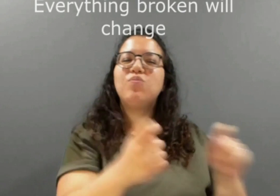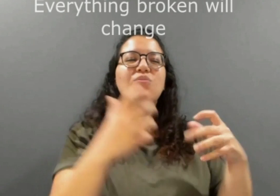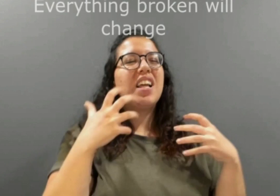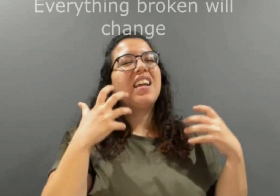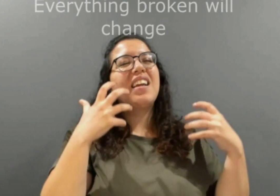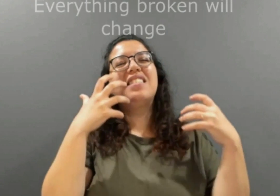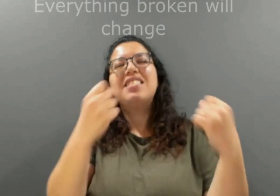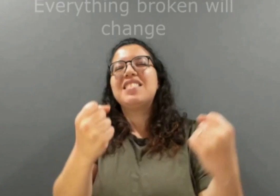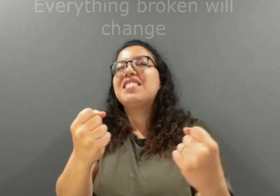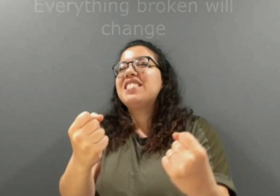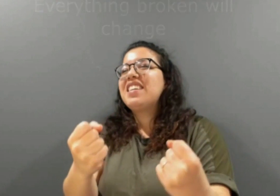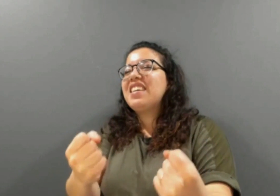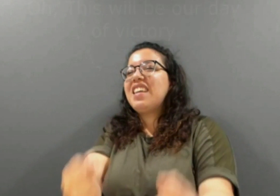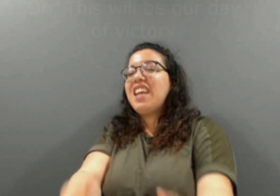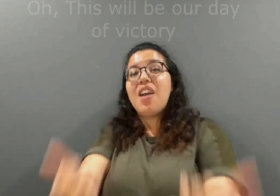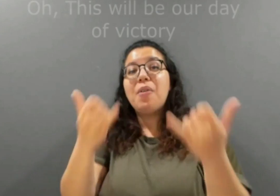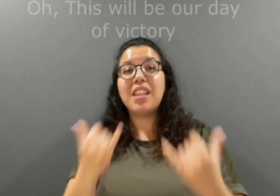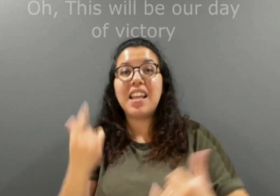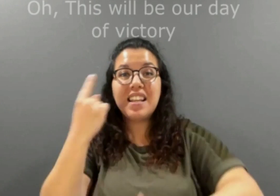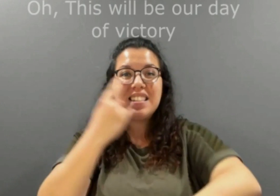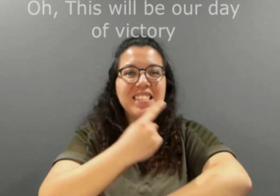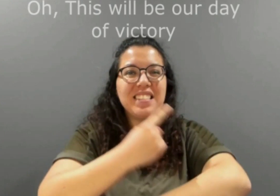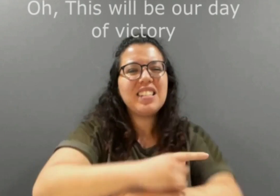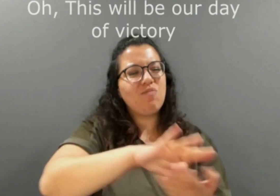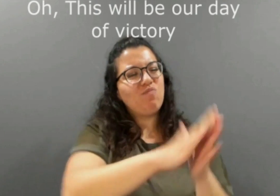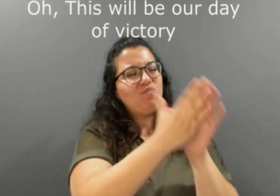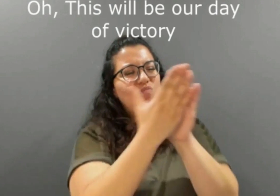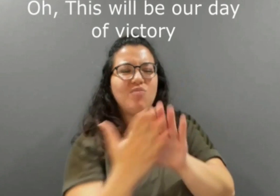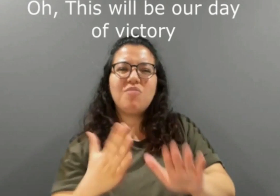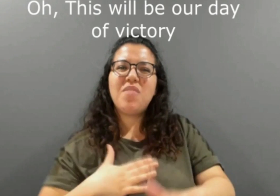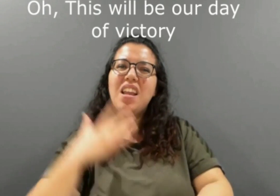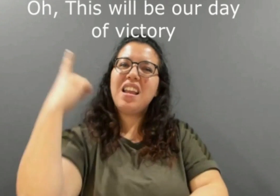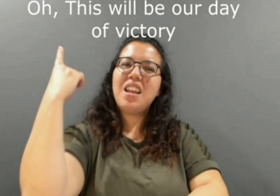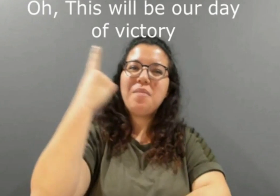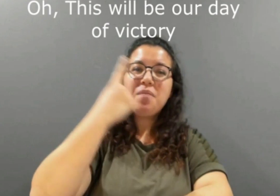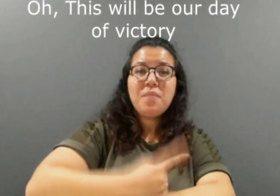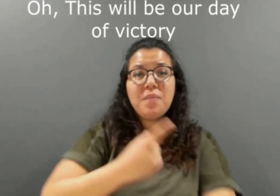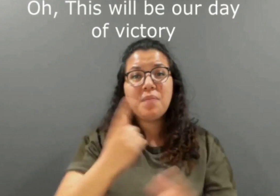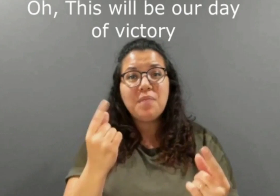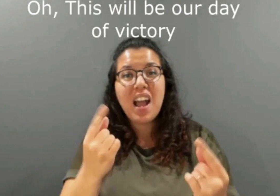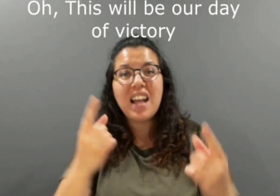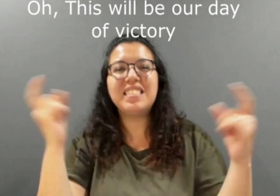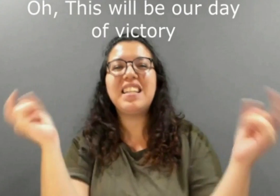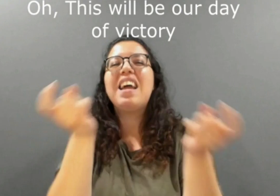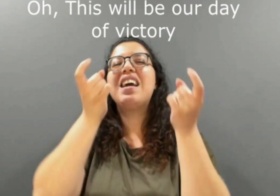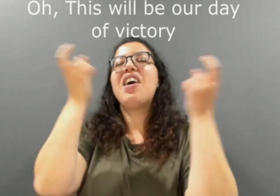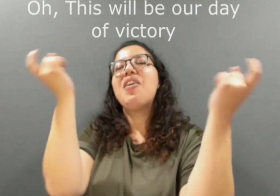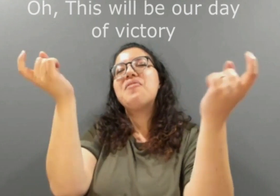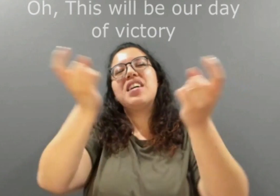Oh, this will be my day of victory